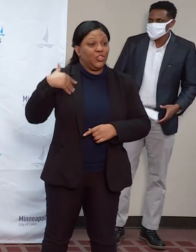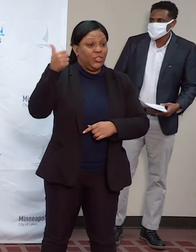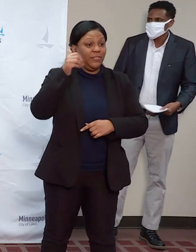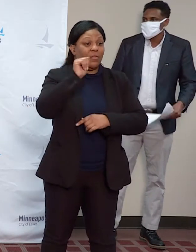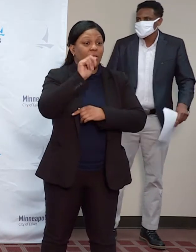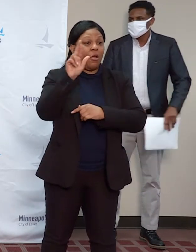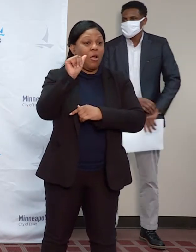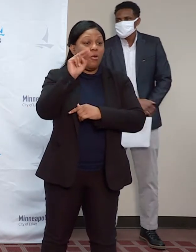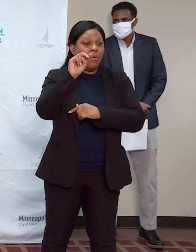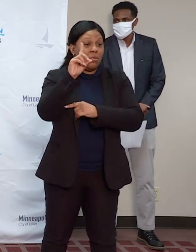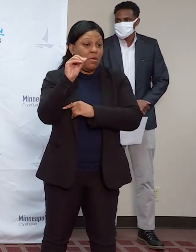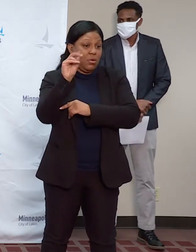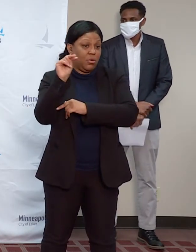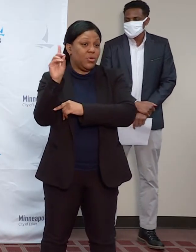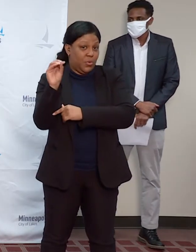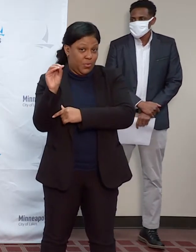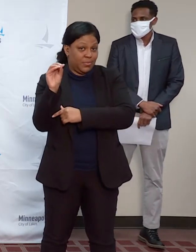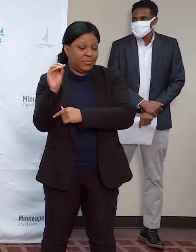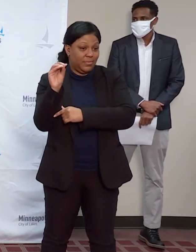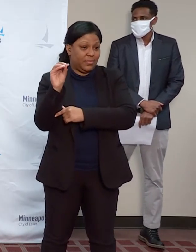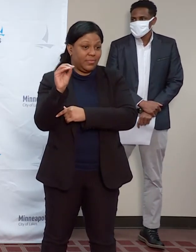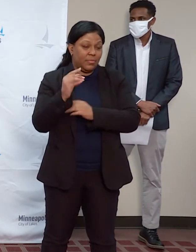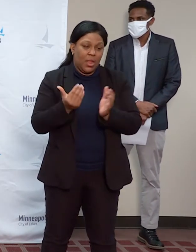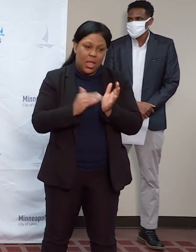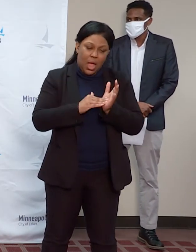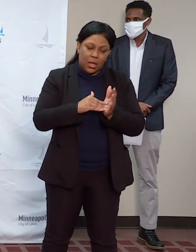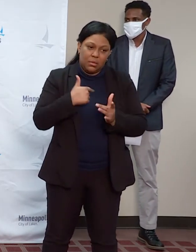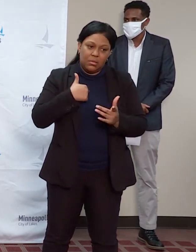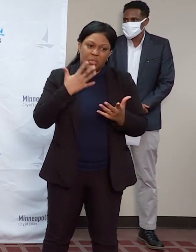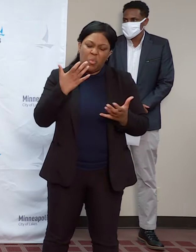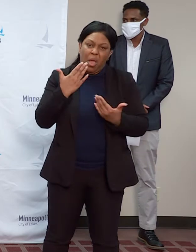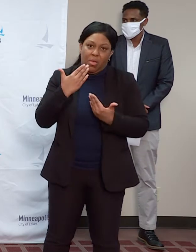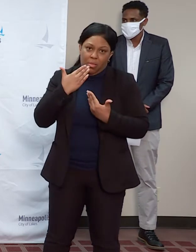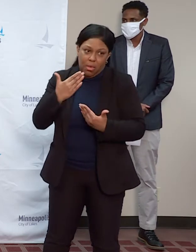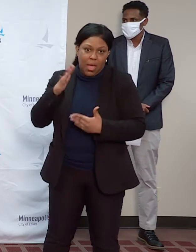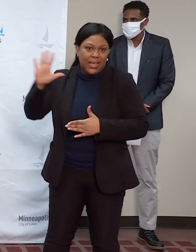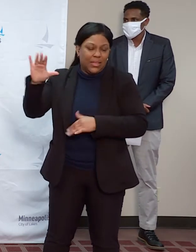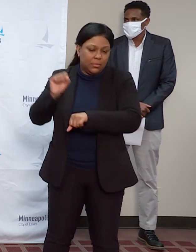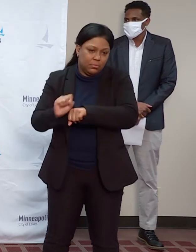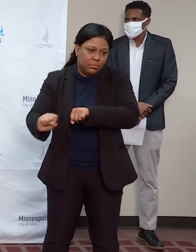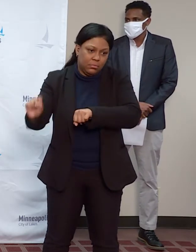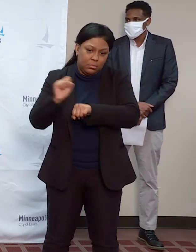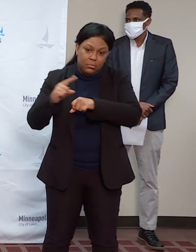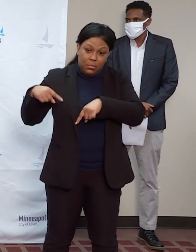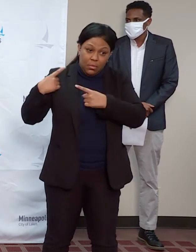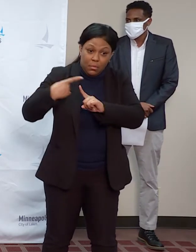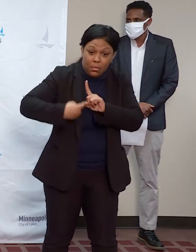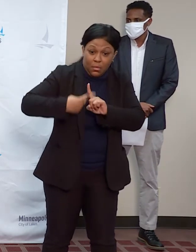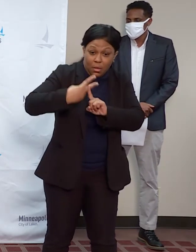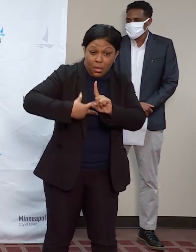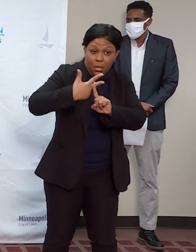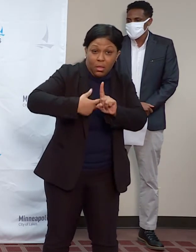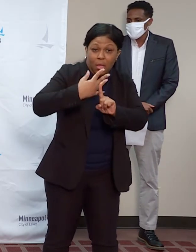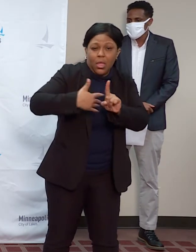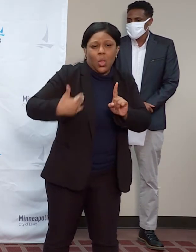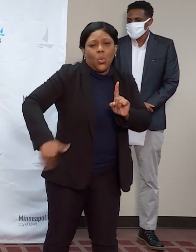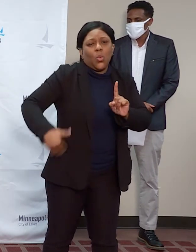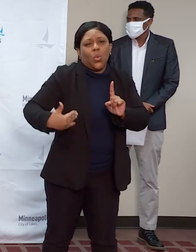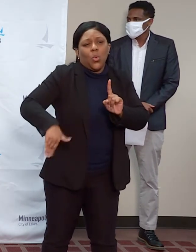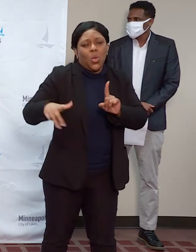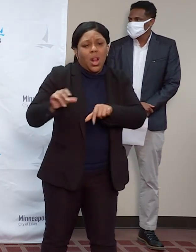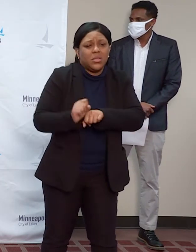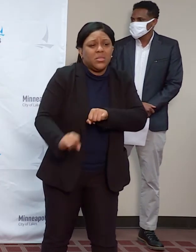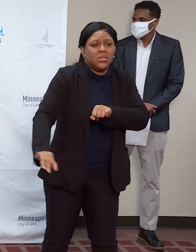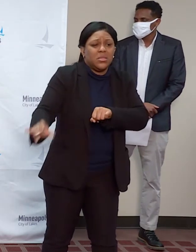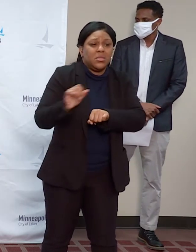months in collaboration with a number of different jurisdictions, mutual aid partners, and of course our Department of Public Safety at the state. I